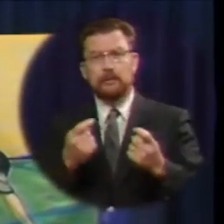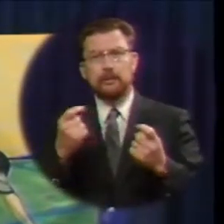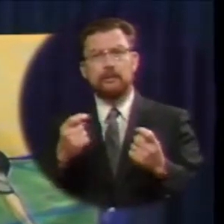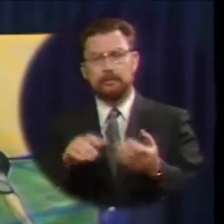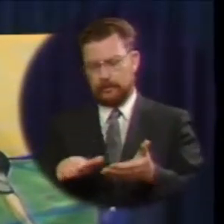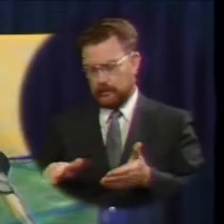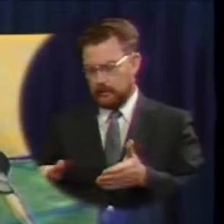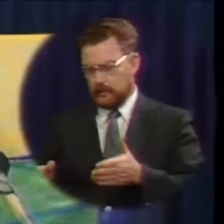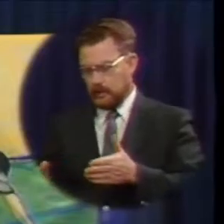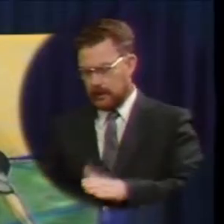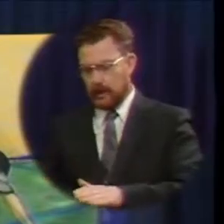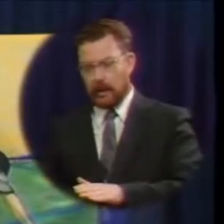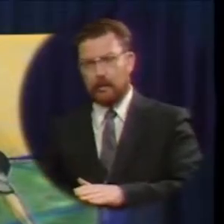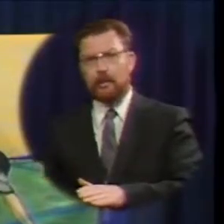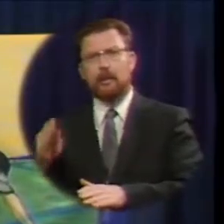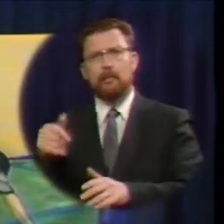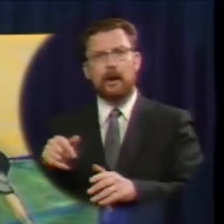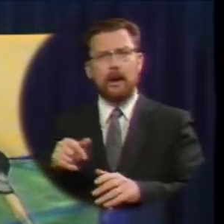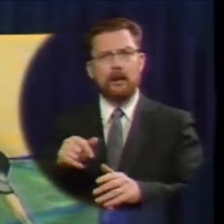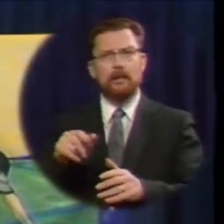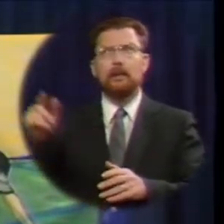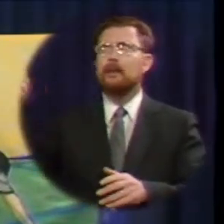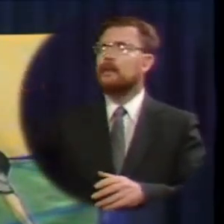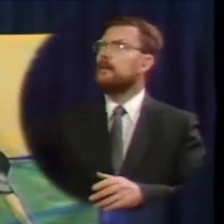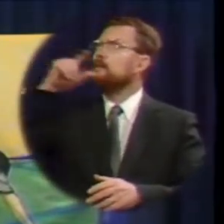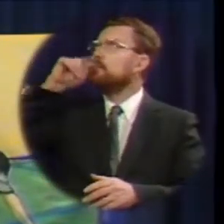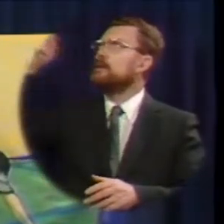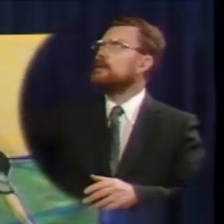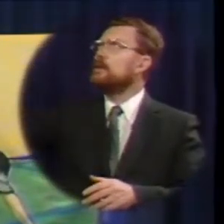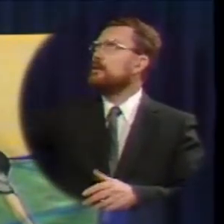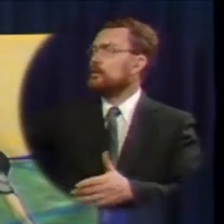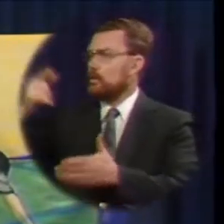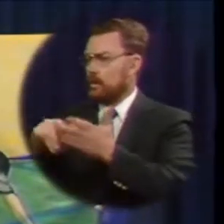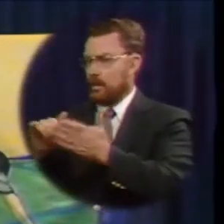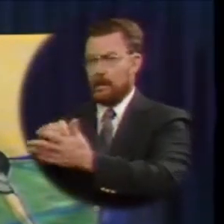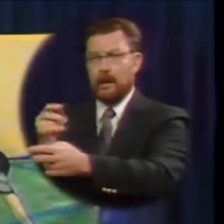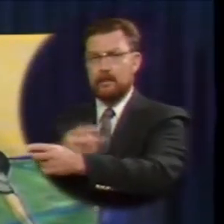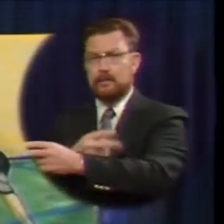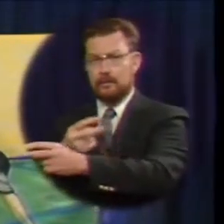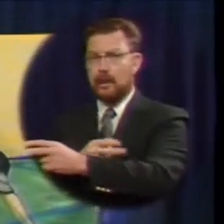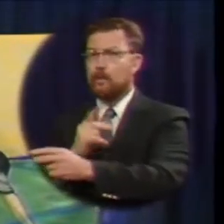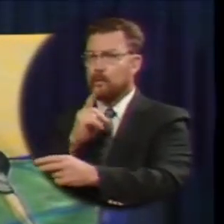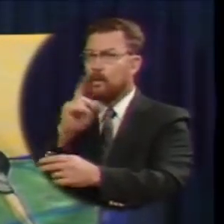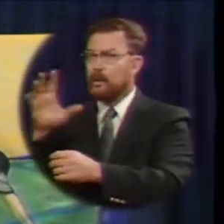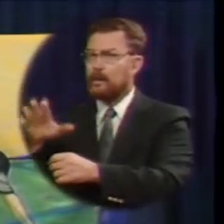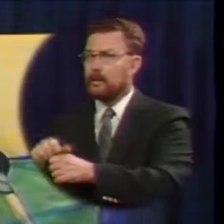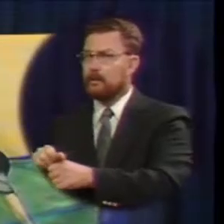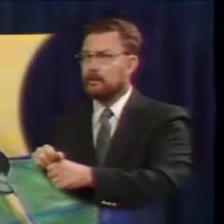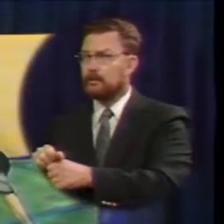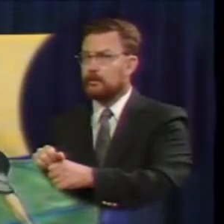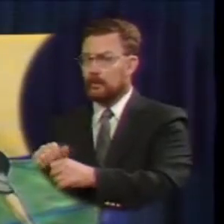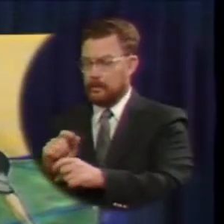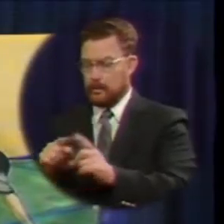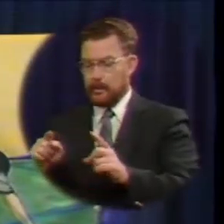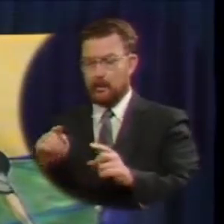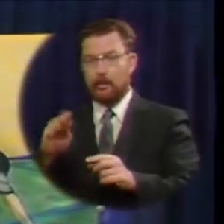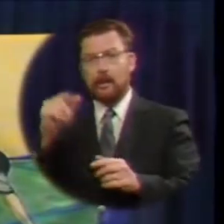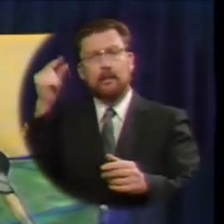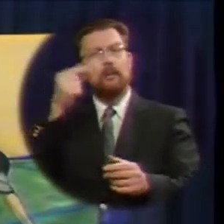death by the soaring vulture is what the straying sheep rightly deserves but by the grace of god the